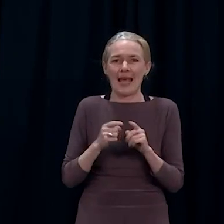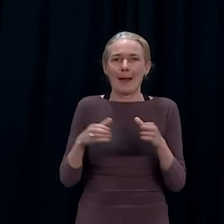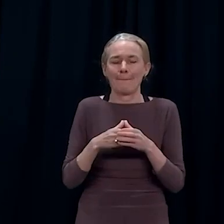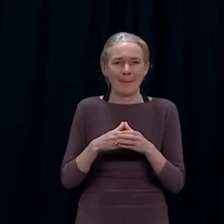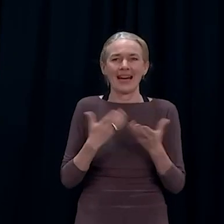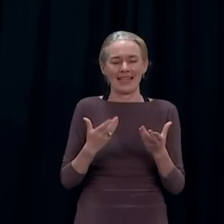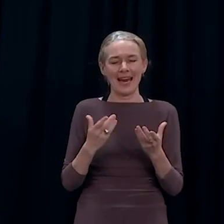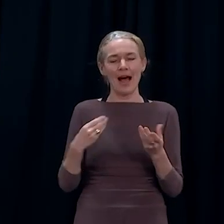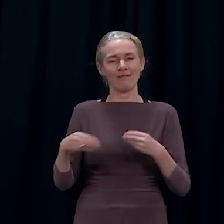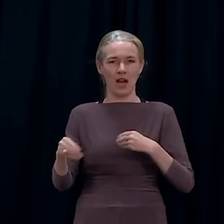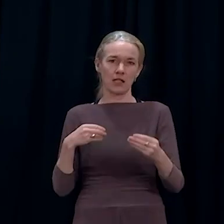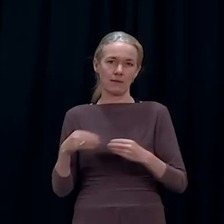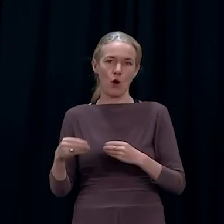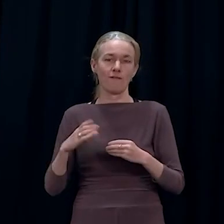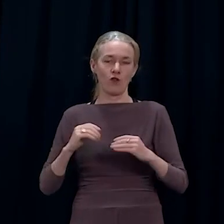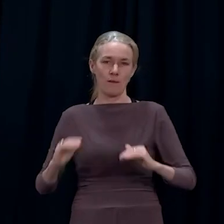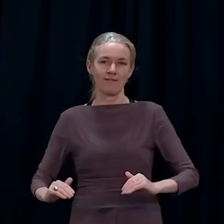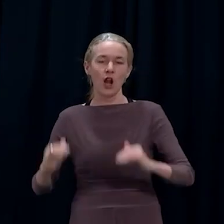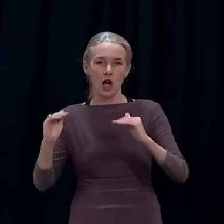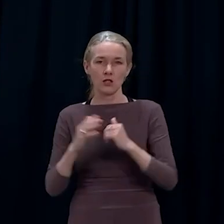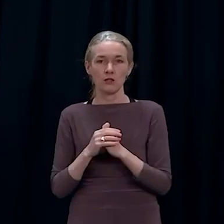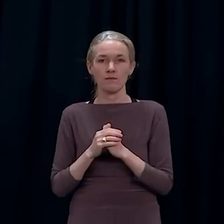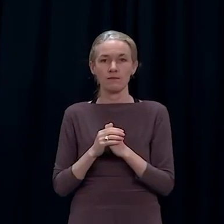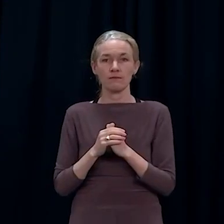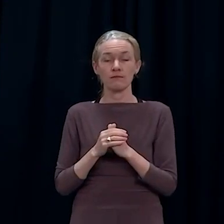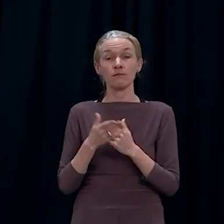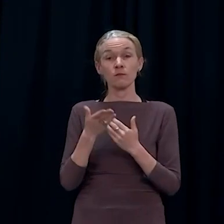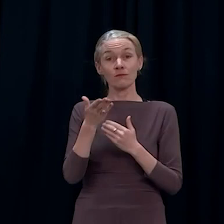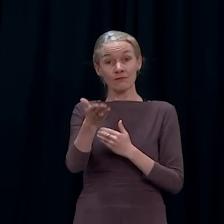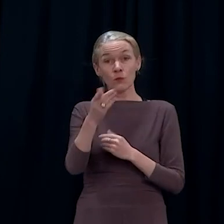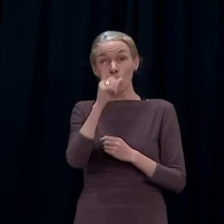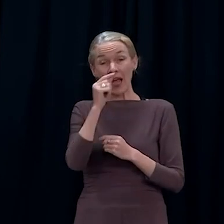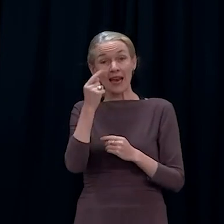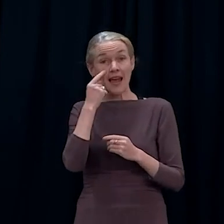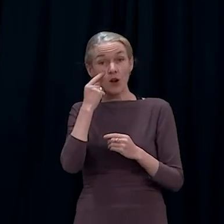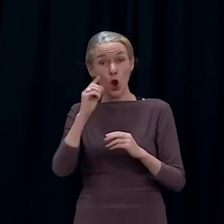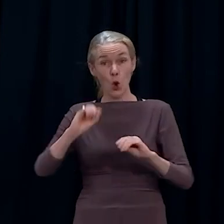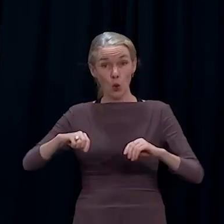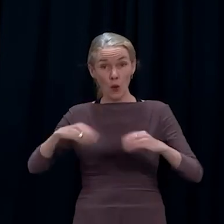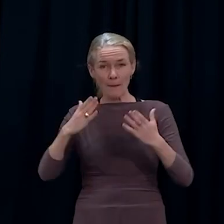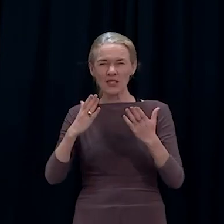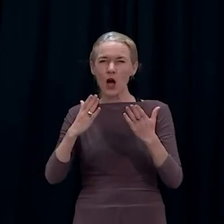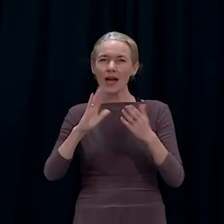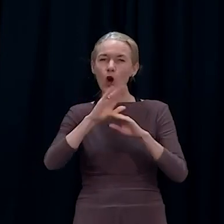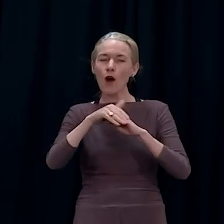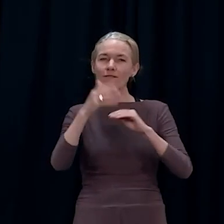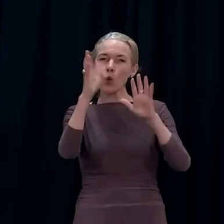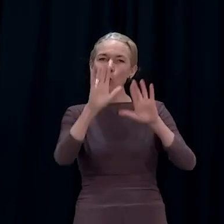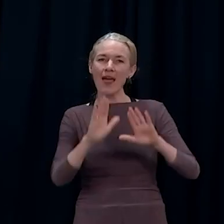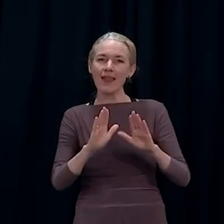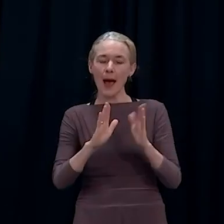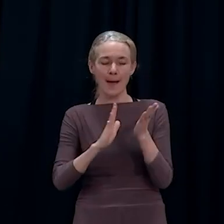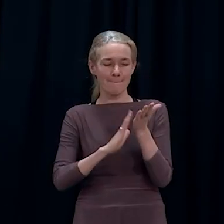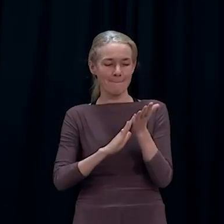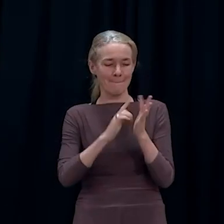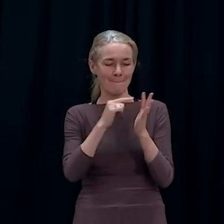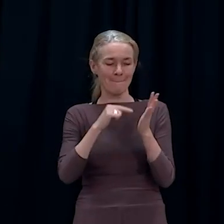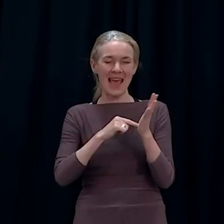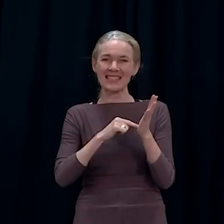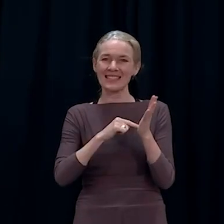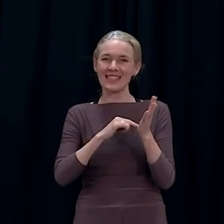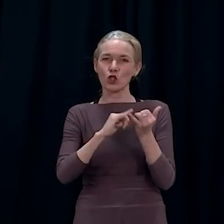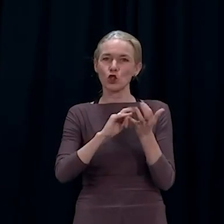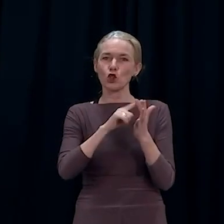MetService online for the latest on weather for your region, your local council or civil defence group website for instructions and advice,